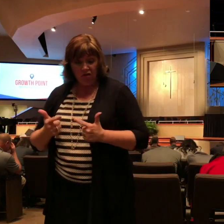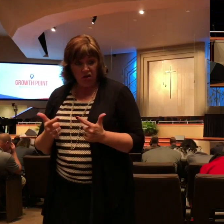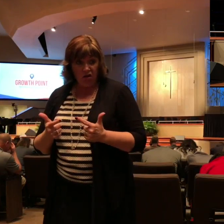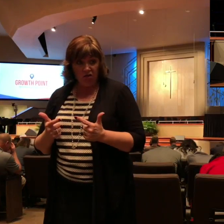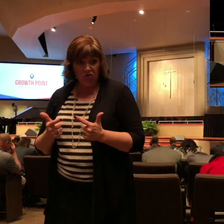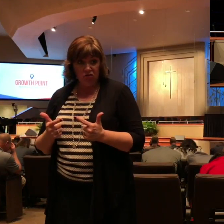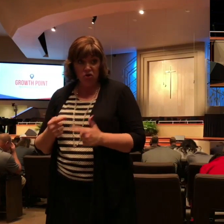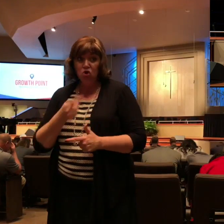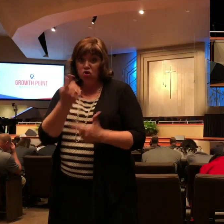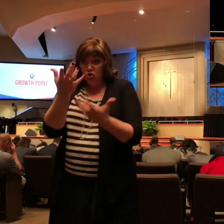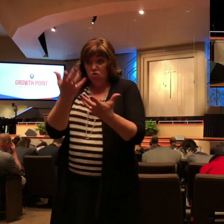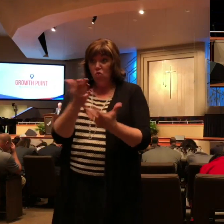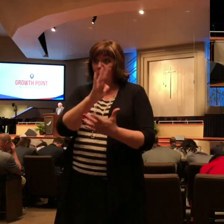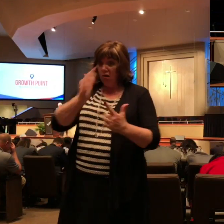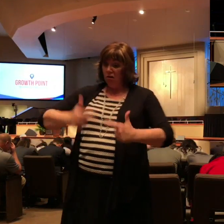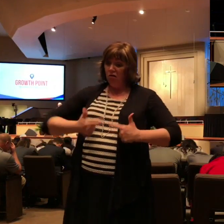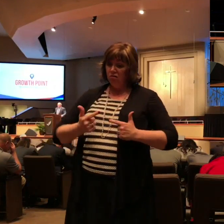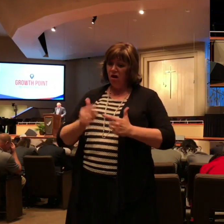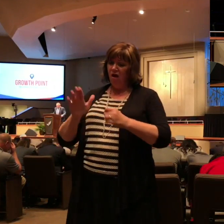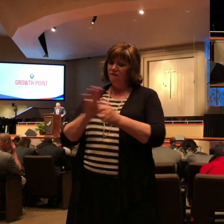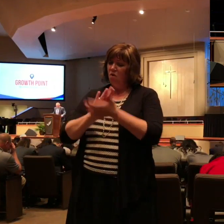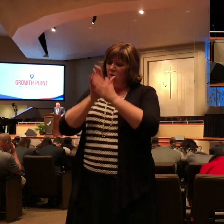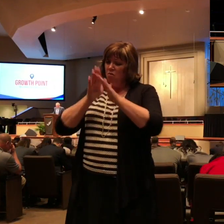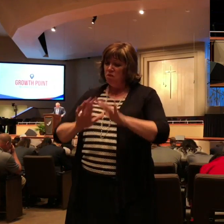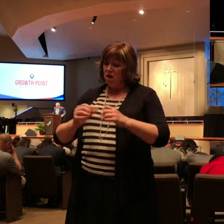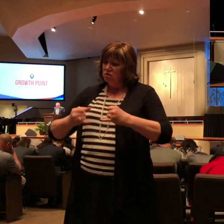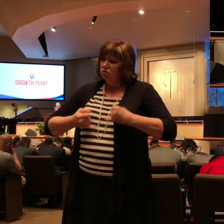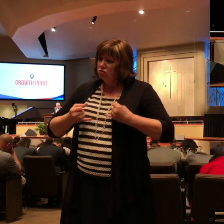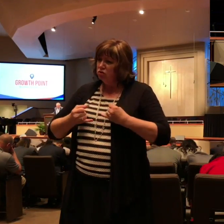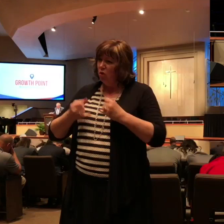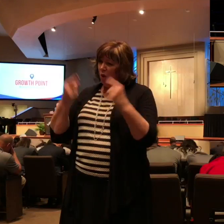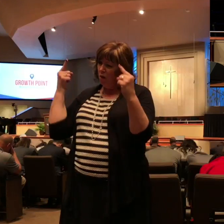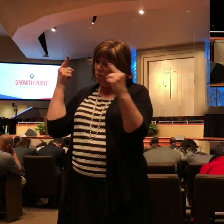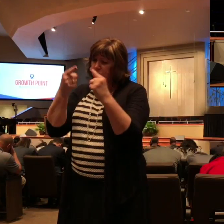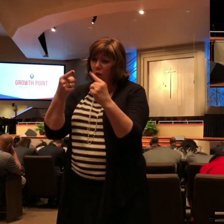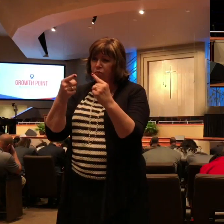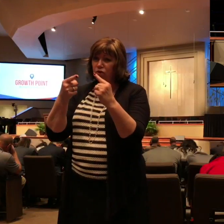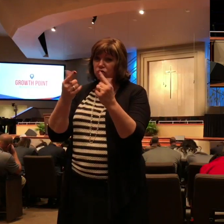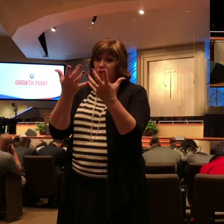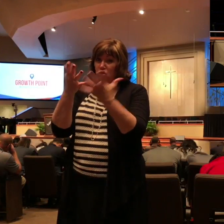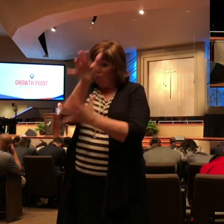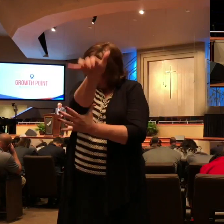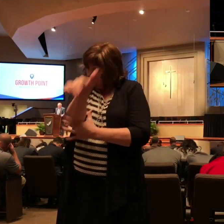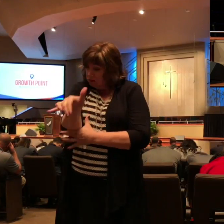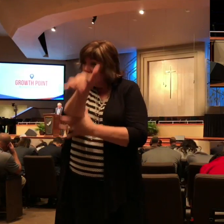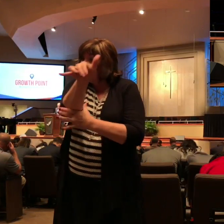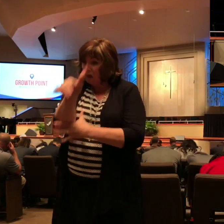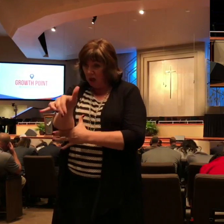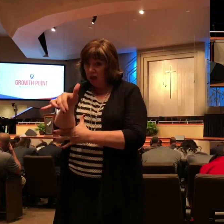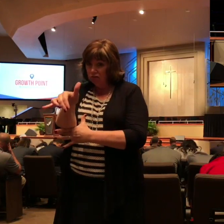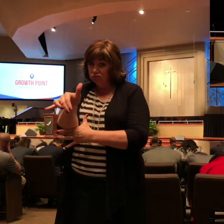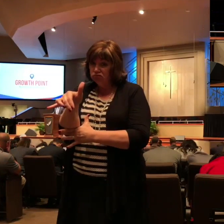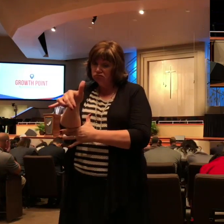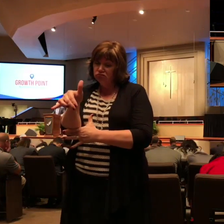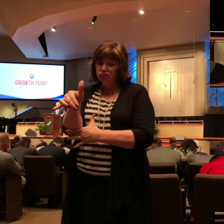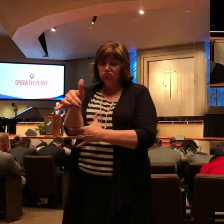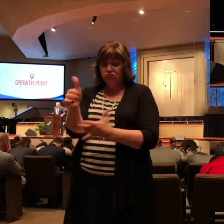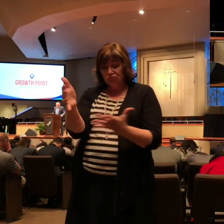want that purpose I want that intensity pray for me that I would apply what we've heard and that it would help me please